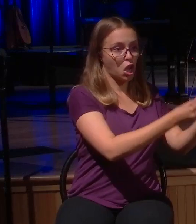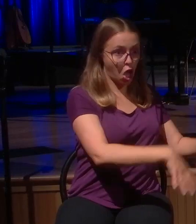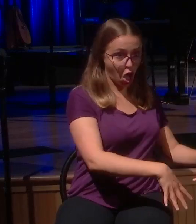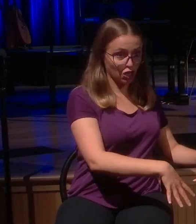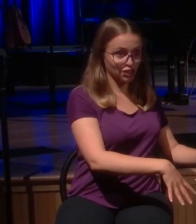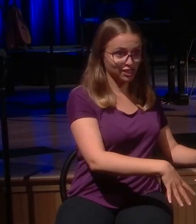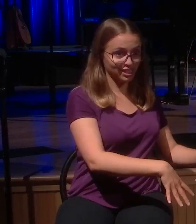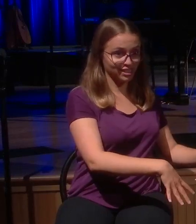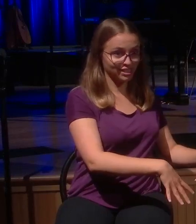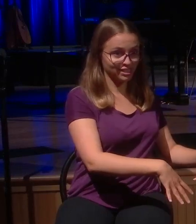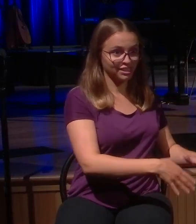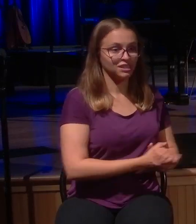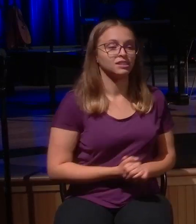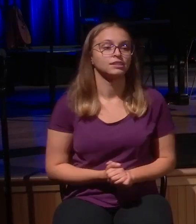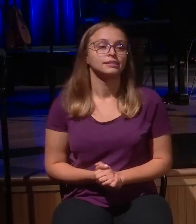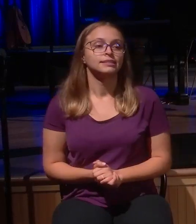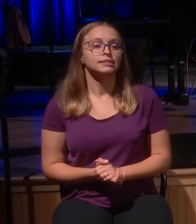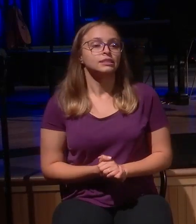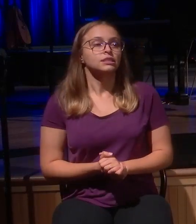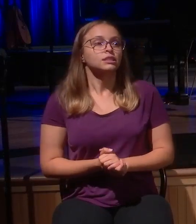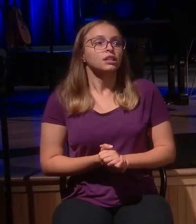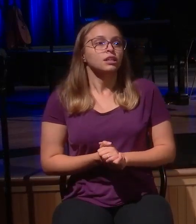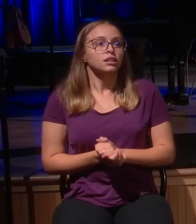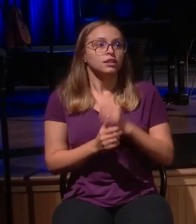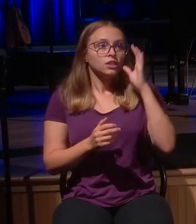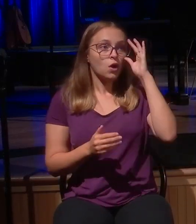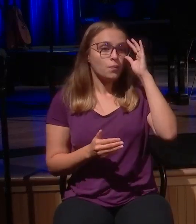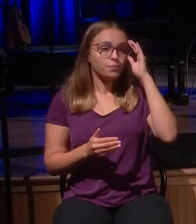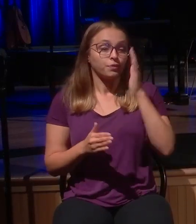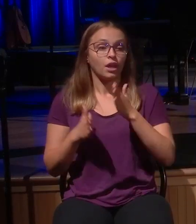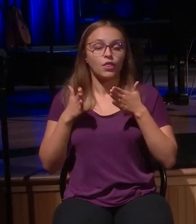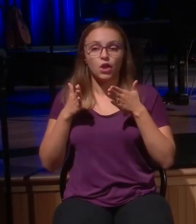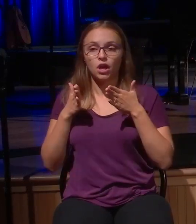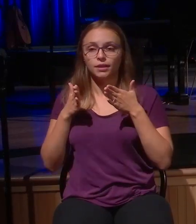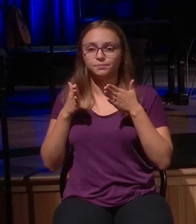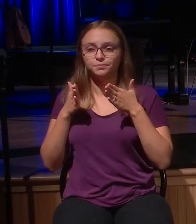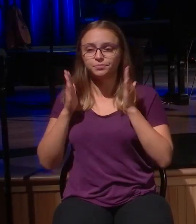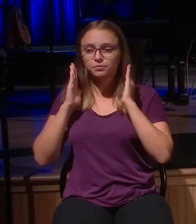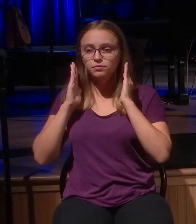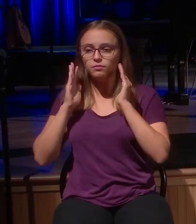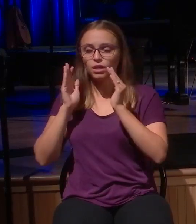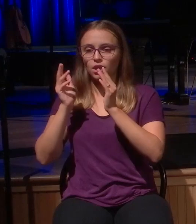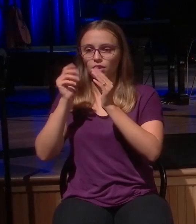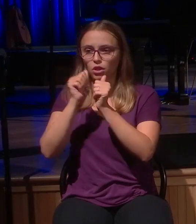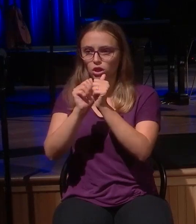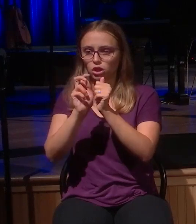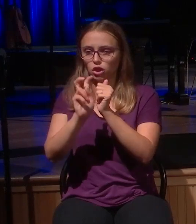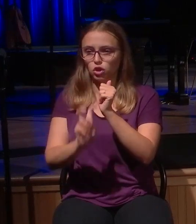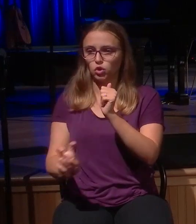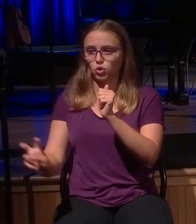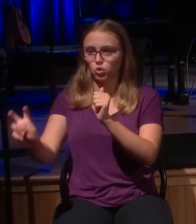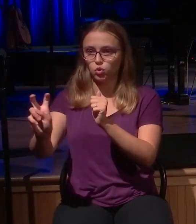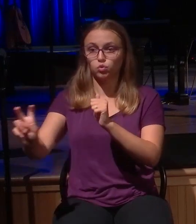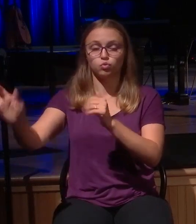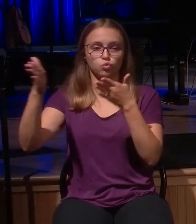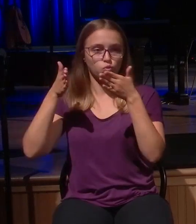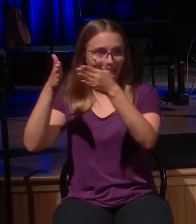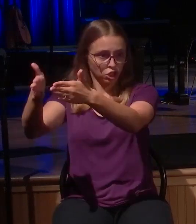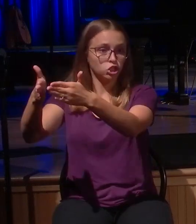this, the direction of prodigals. The direction of prodigals. In every case, we have the lost sheep who needs to be found. We have the lost